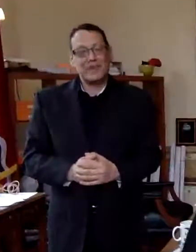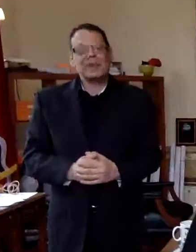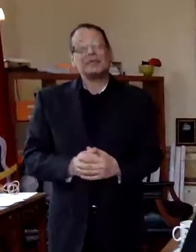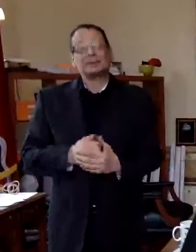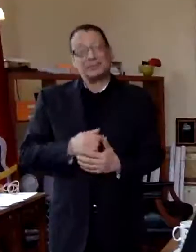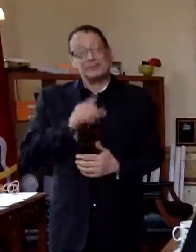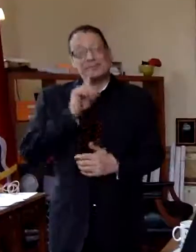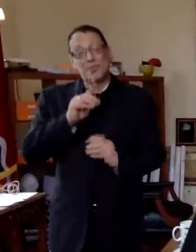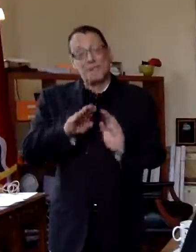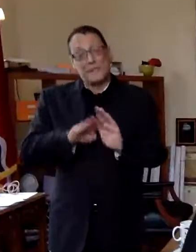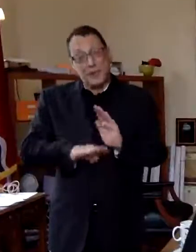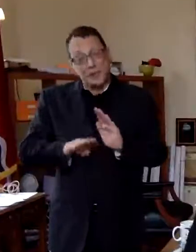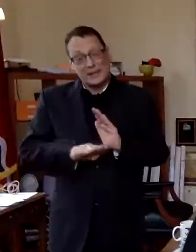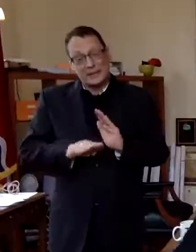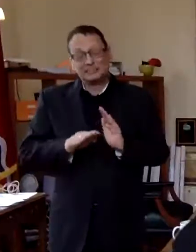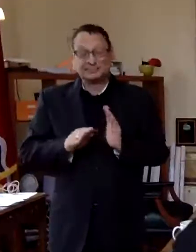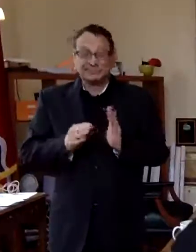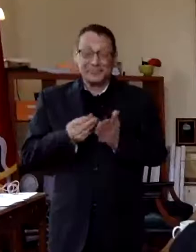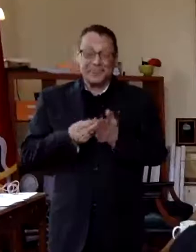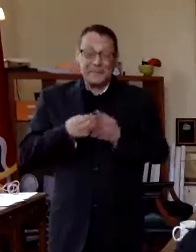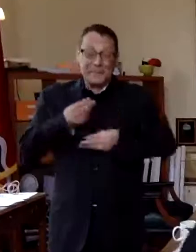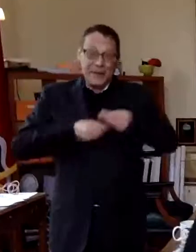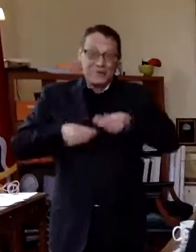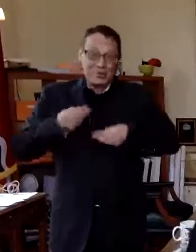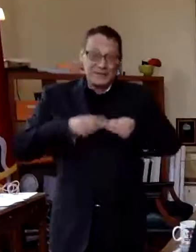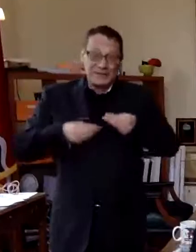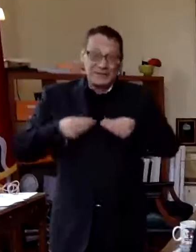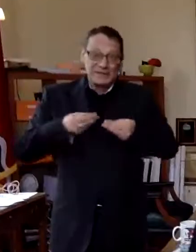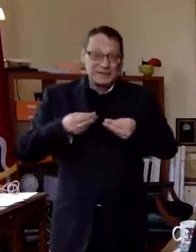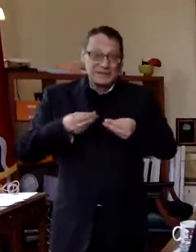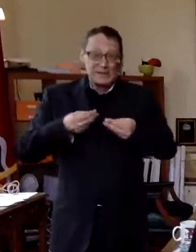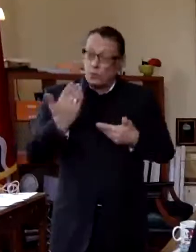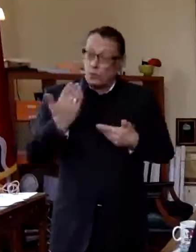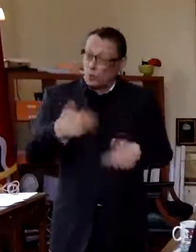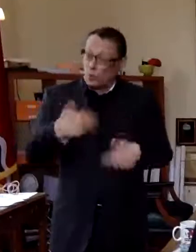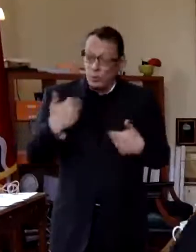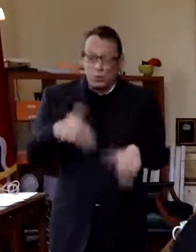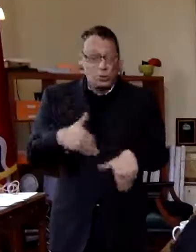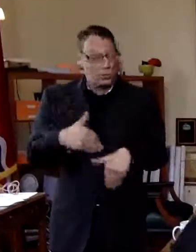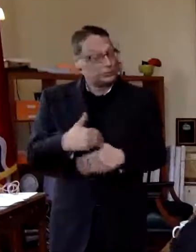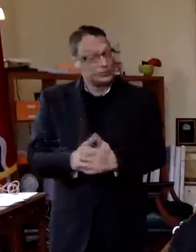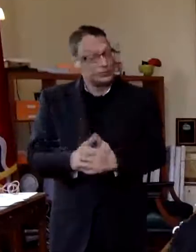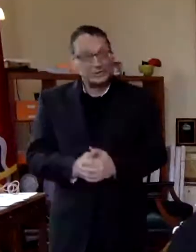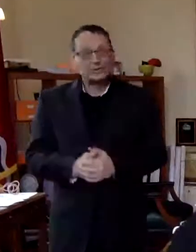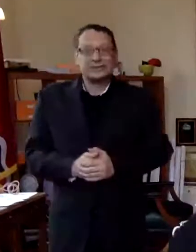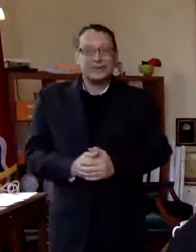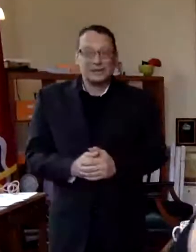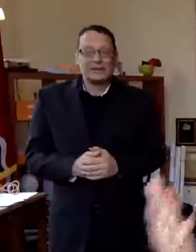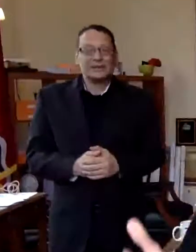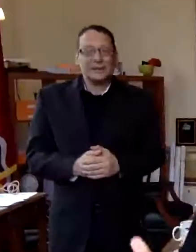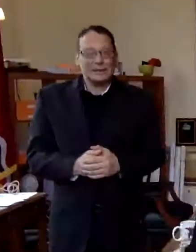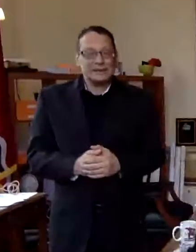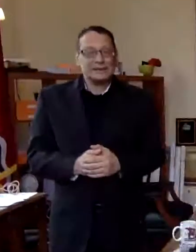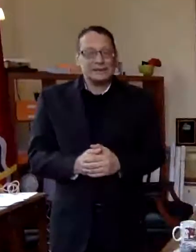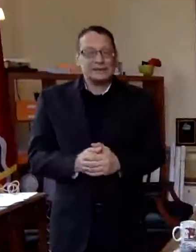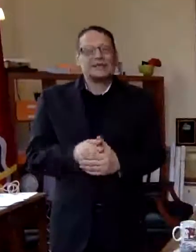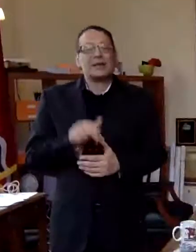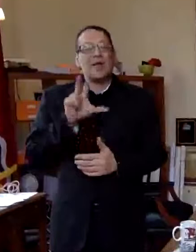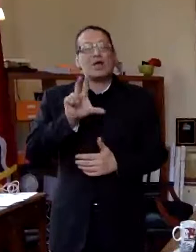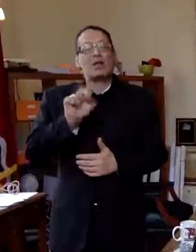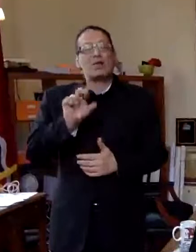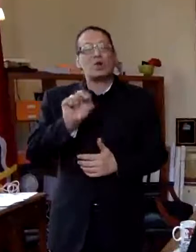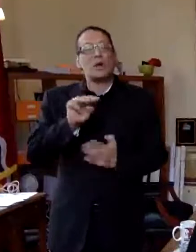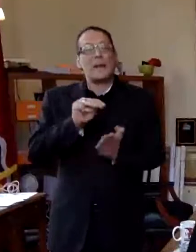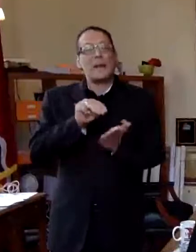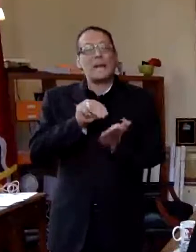line this budget is extremely sobering we are looking at 30 million